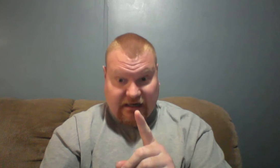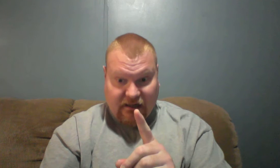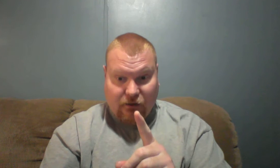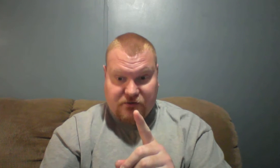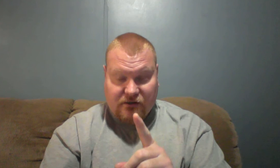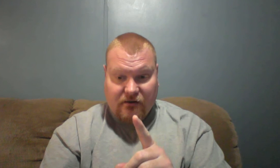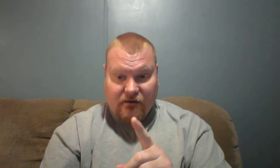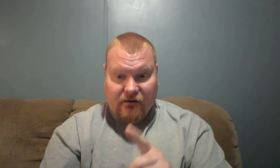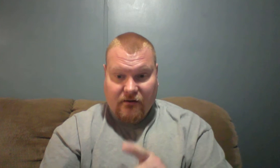close.